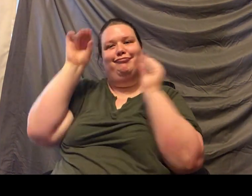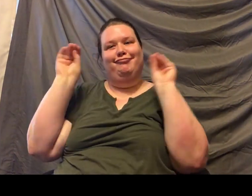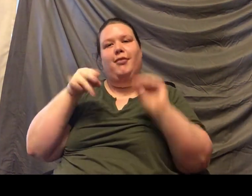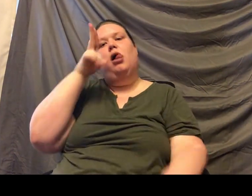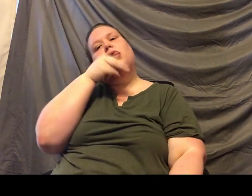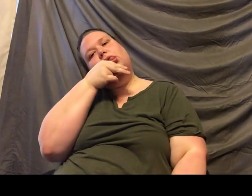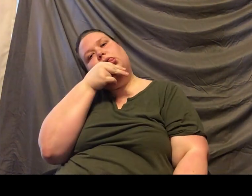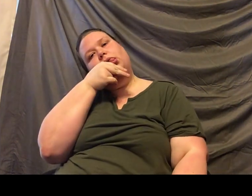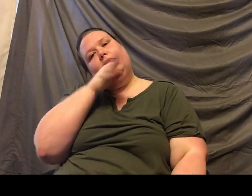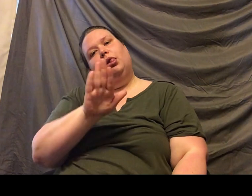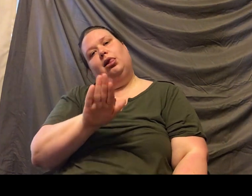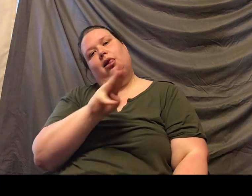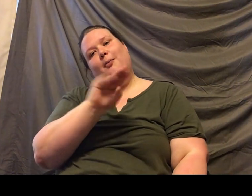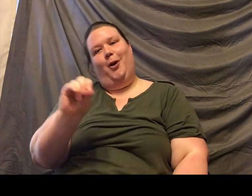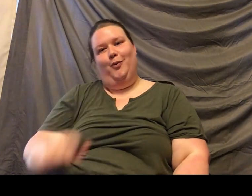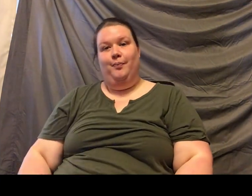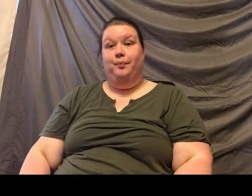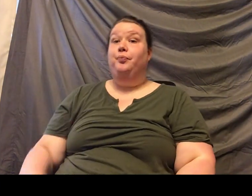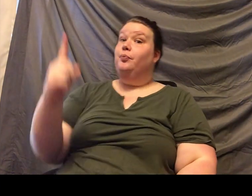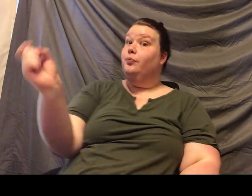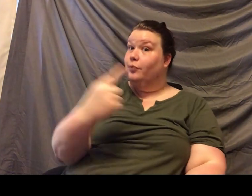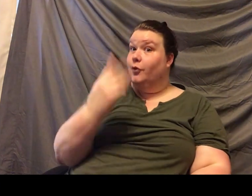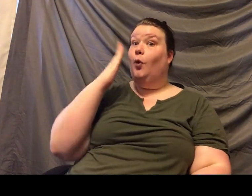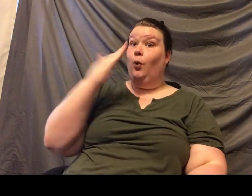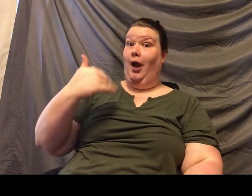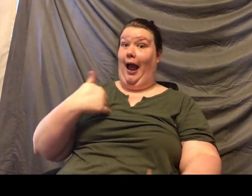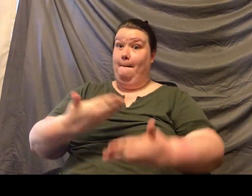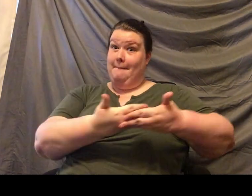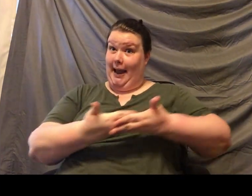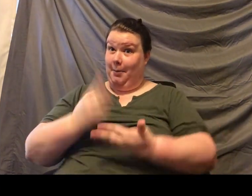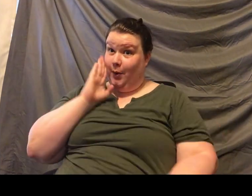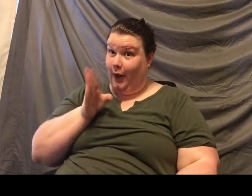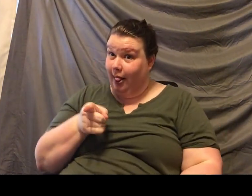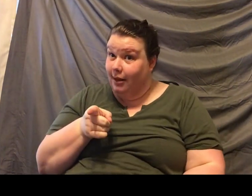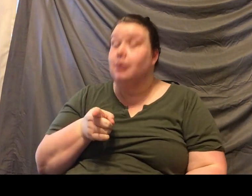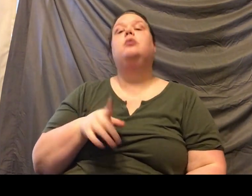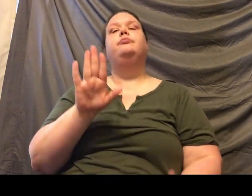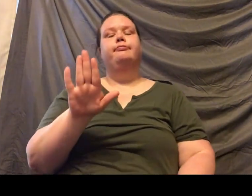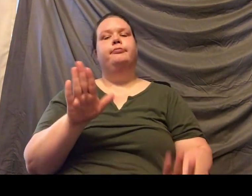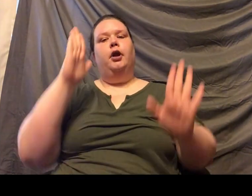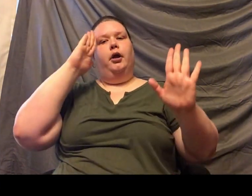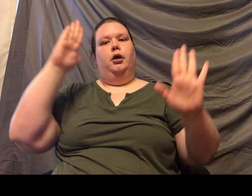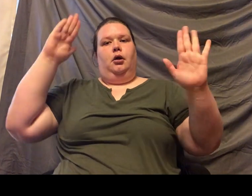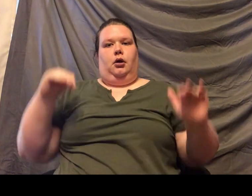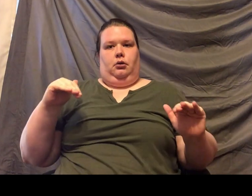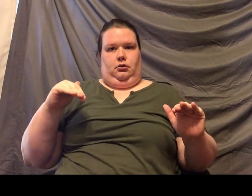So, we have the question, are you going to have babies? That is the hope. So, we were approved by the speech and survival planner, the FSP, to